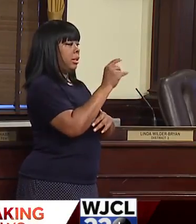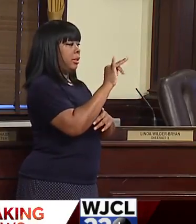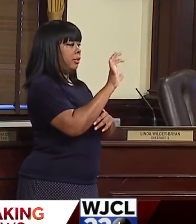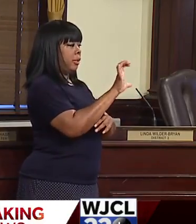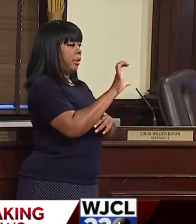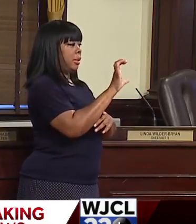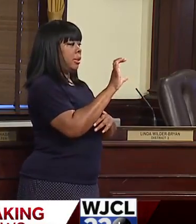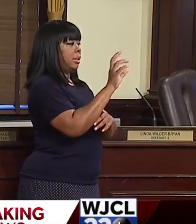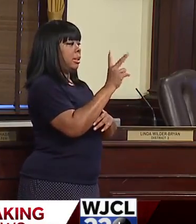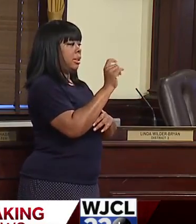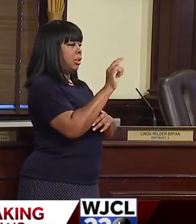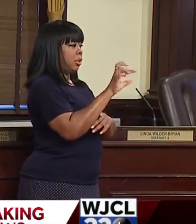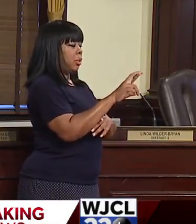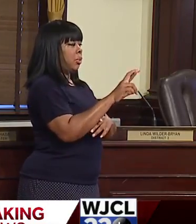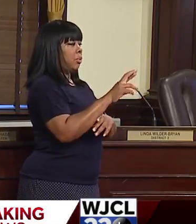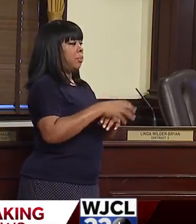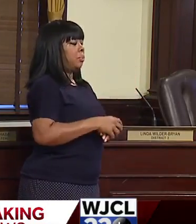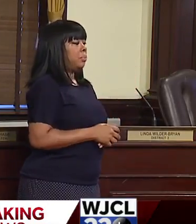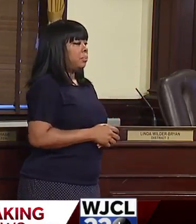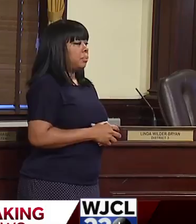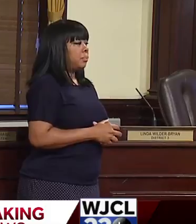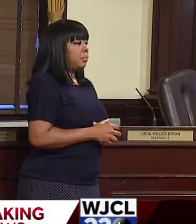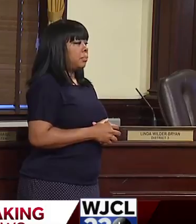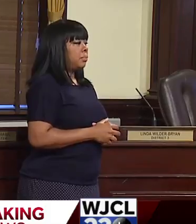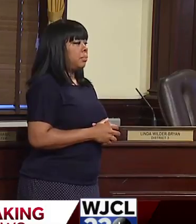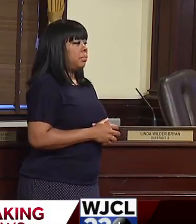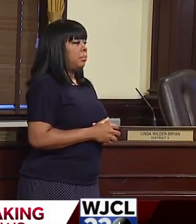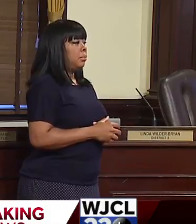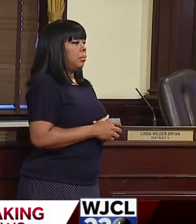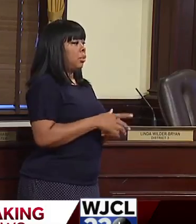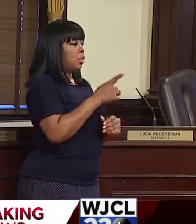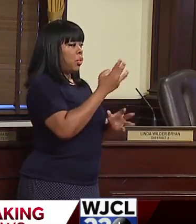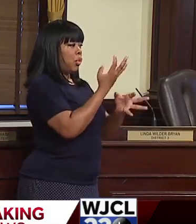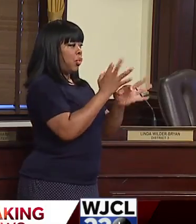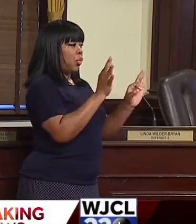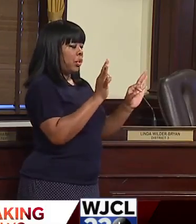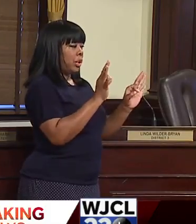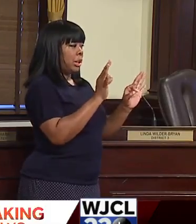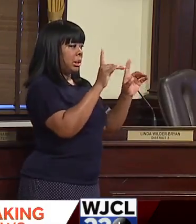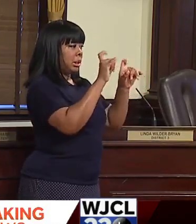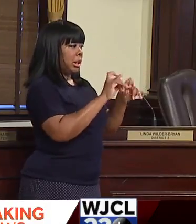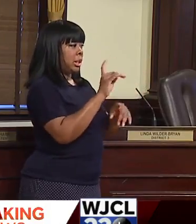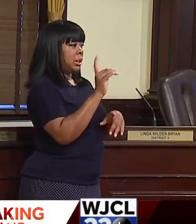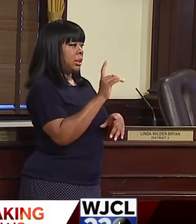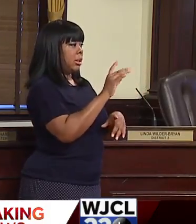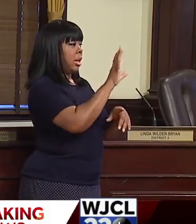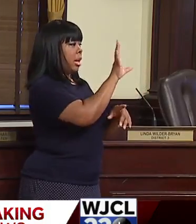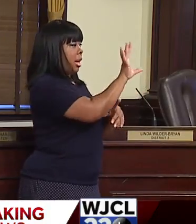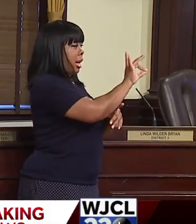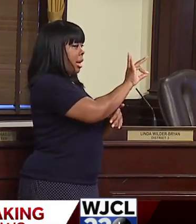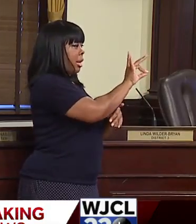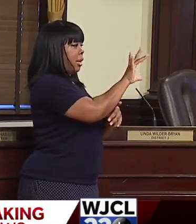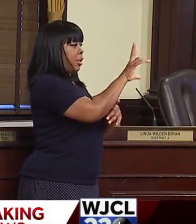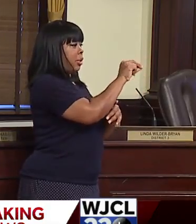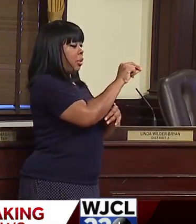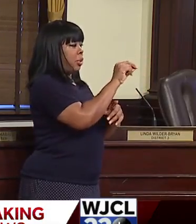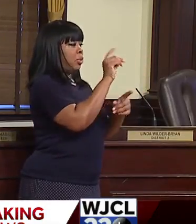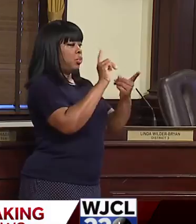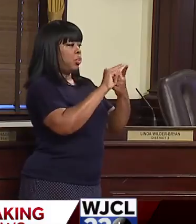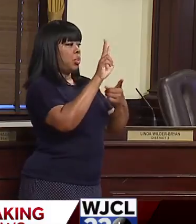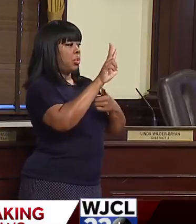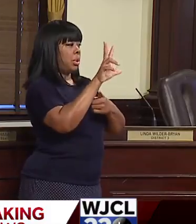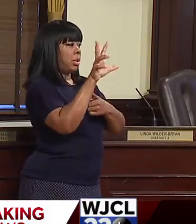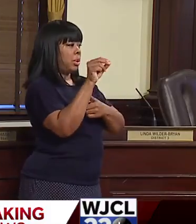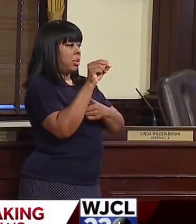Free COVID-19 testing is now available from 8 30 a.m. to 3 30 p